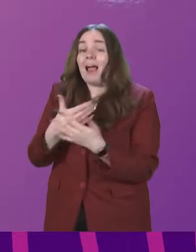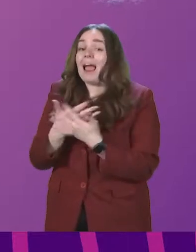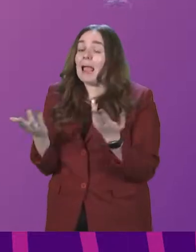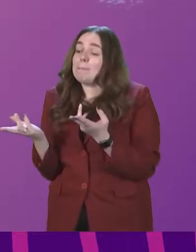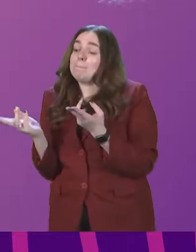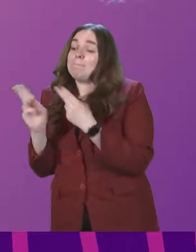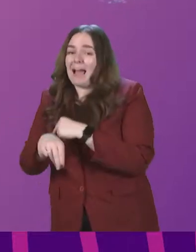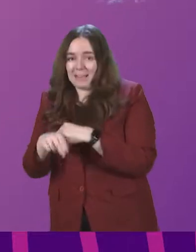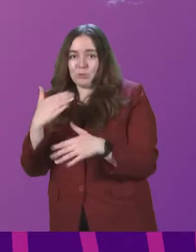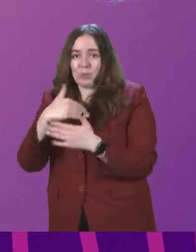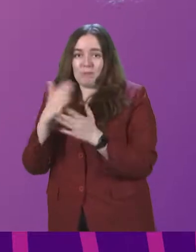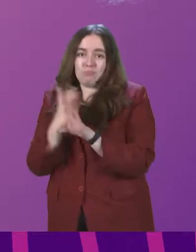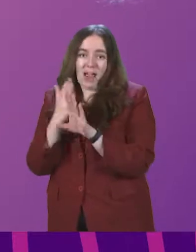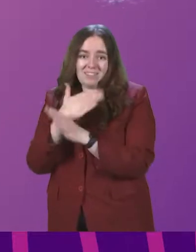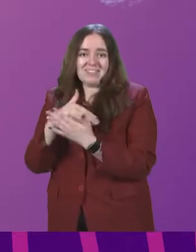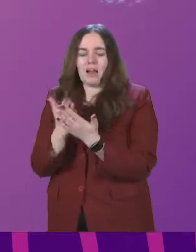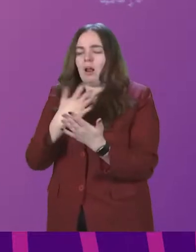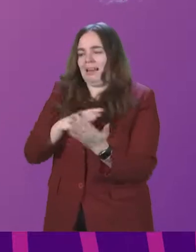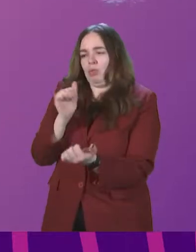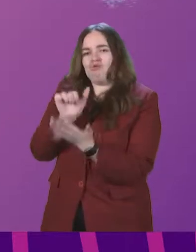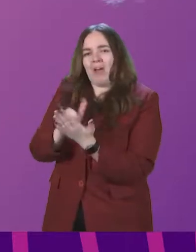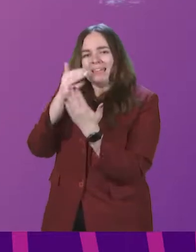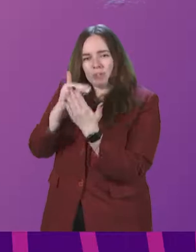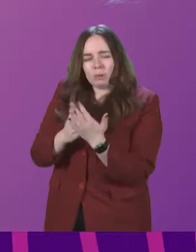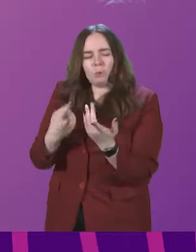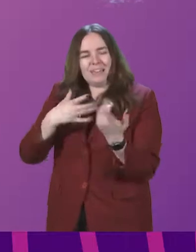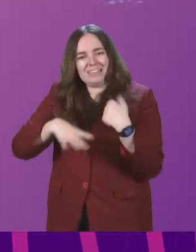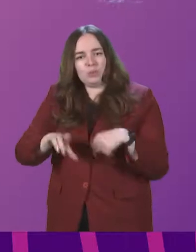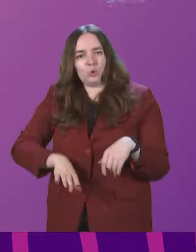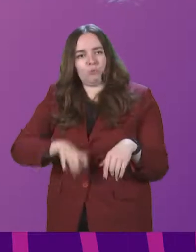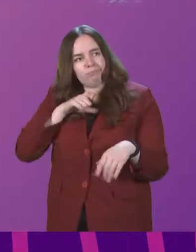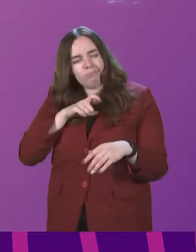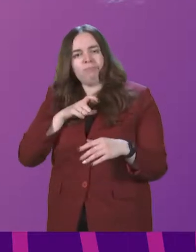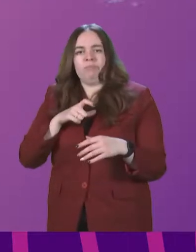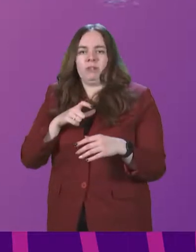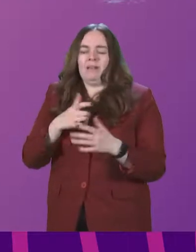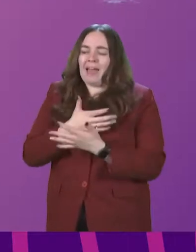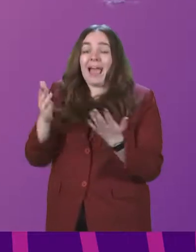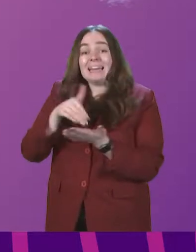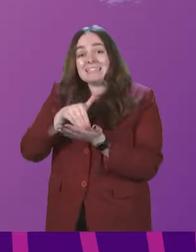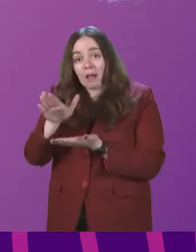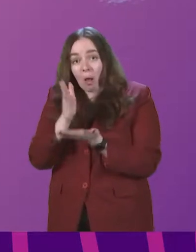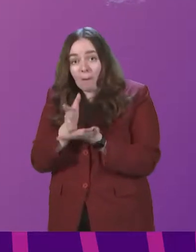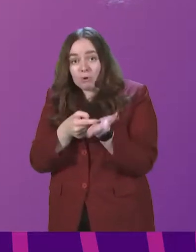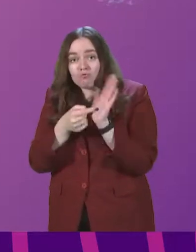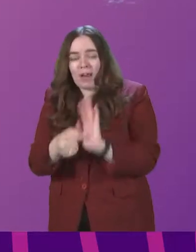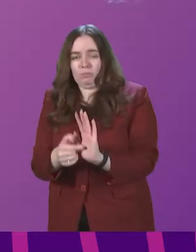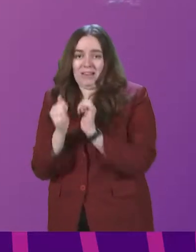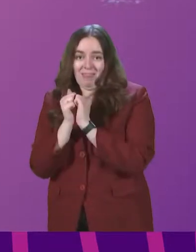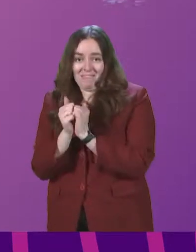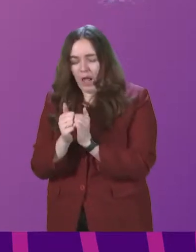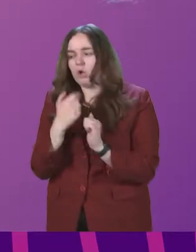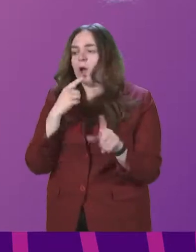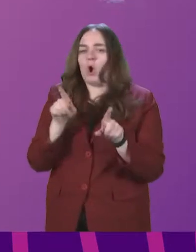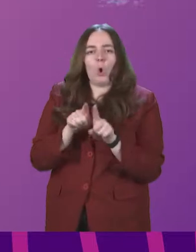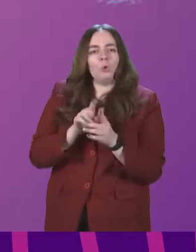to be on the right terms. You know, we need to make sure that we are confident that any sale would not only represent that value for the taxpayer, but also